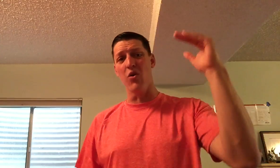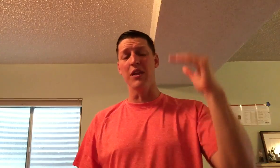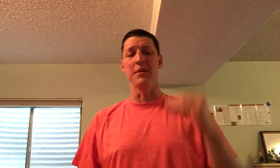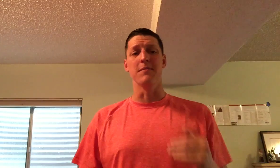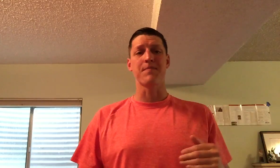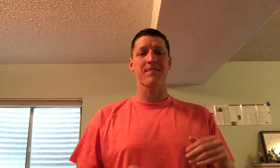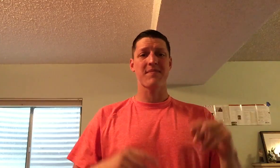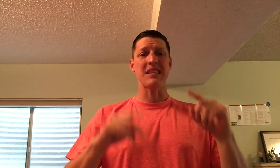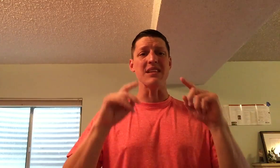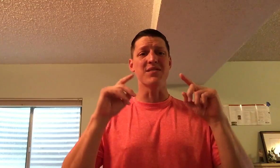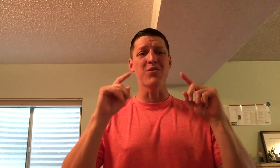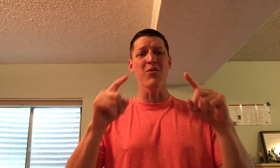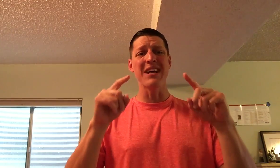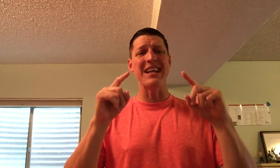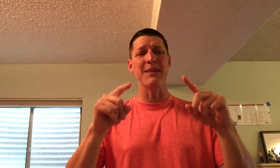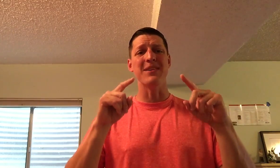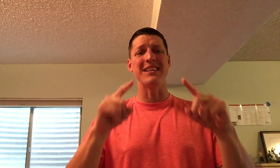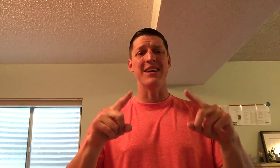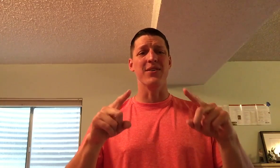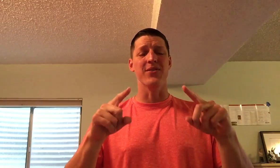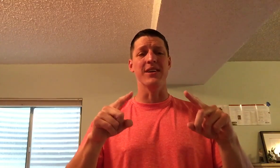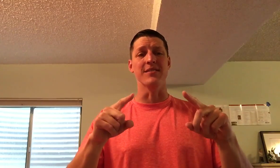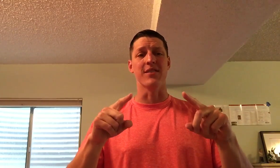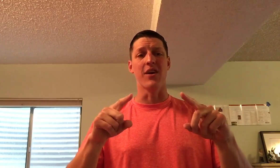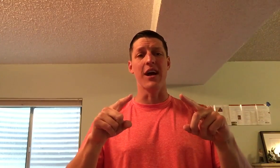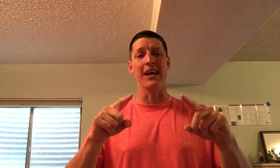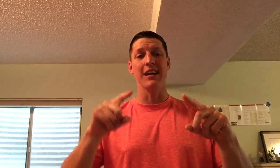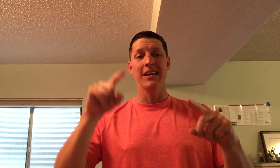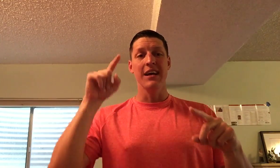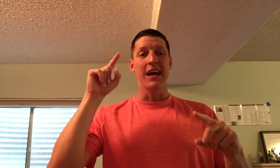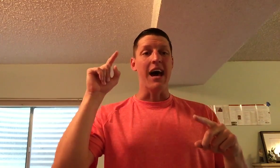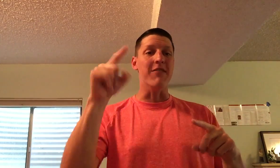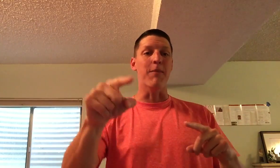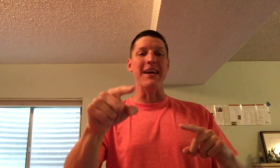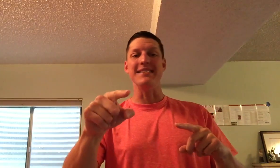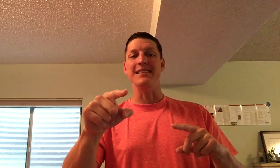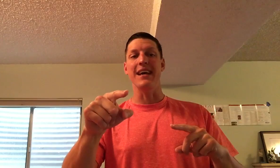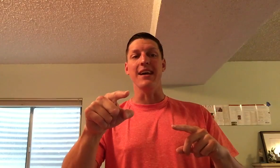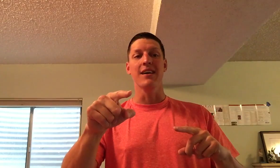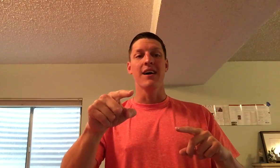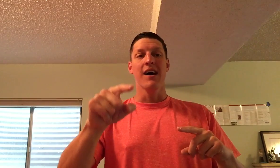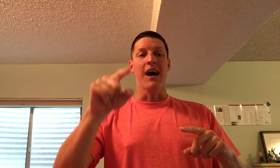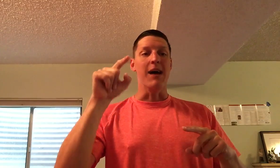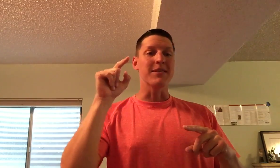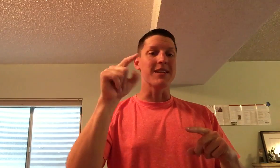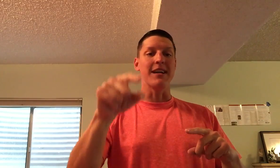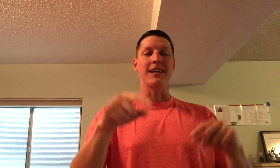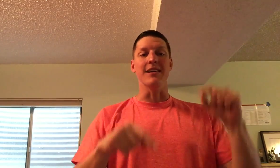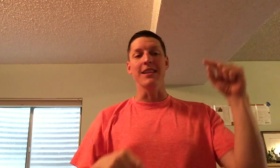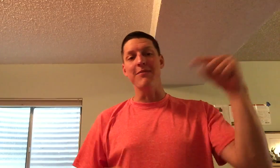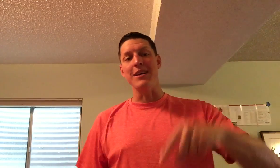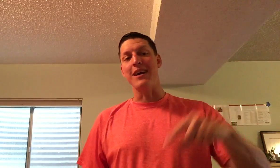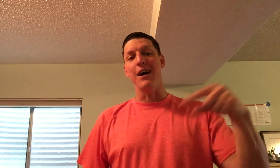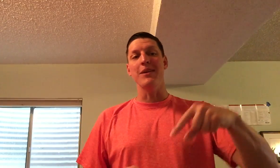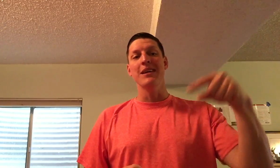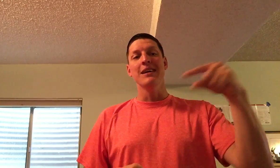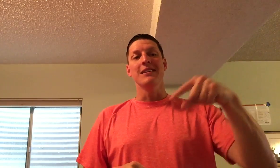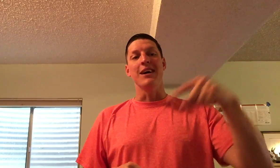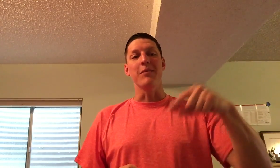no limit. So don't let anybody tell you there is, all right? Have an amazing day. I'm excited to hear. Leave me a comment. Tell